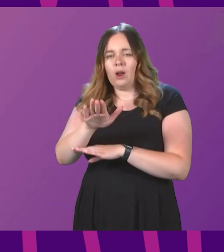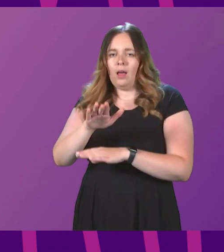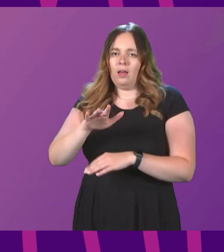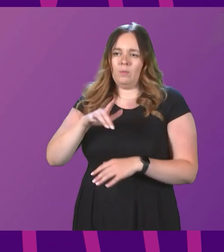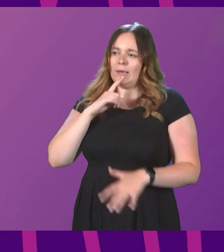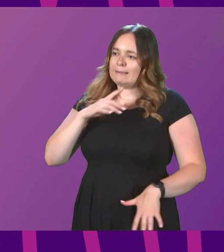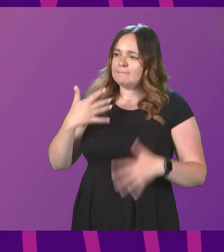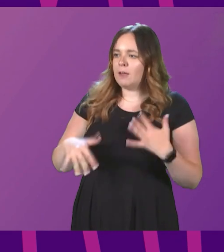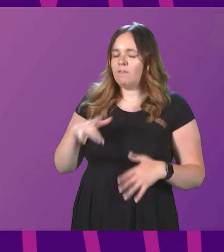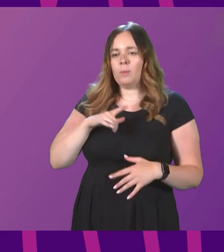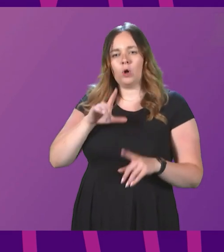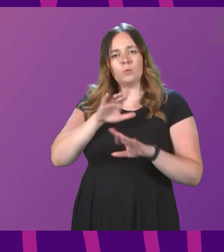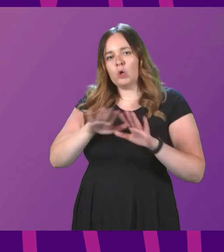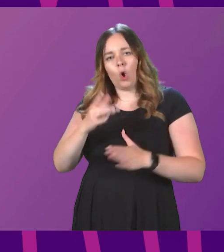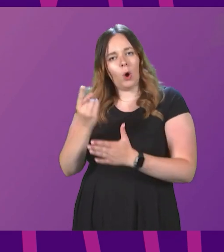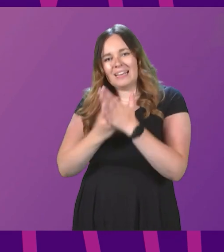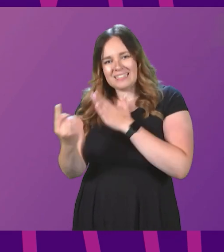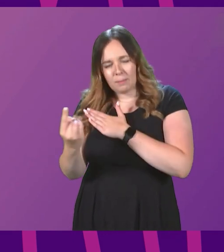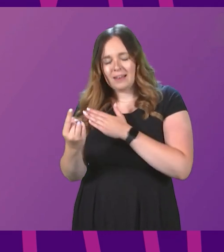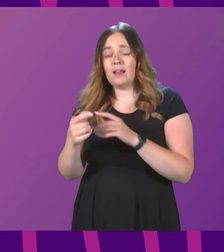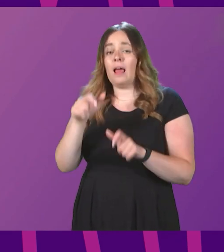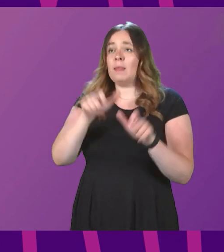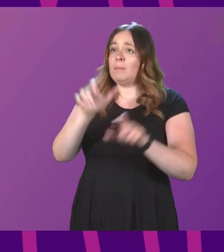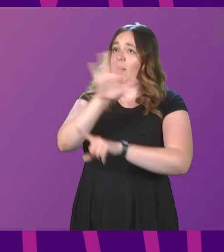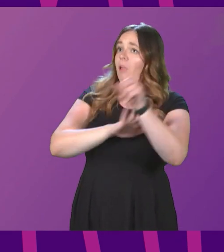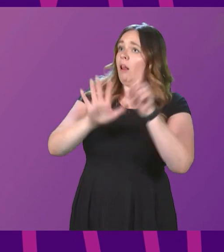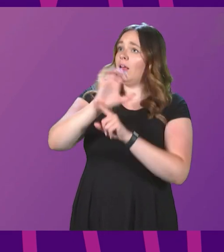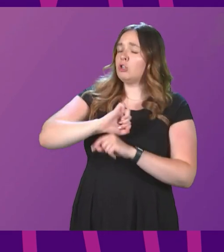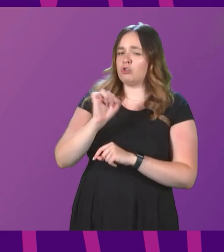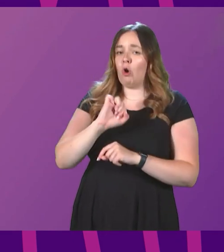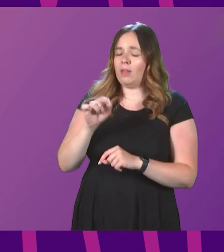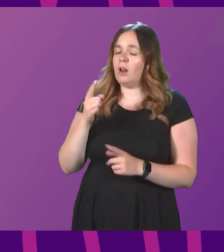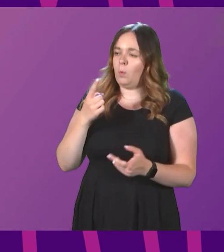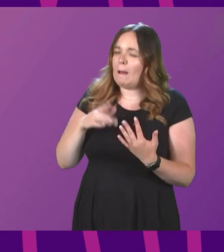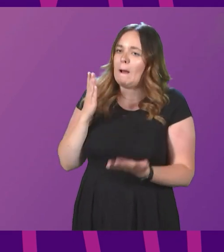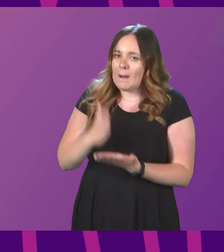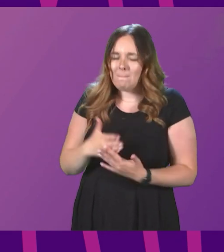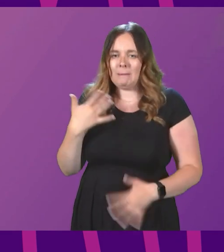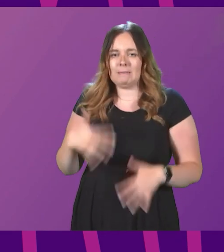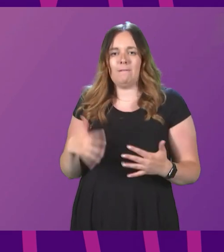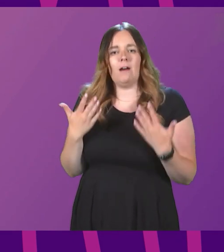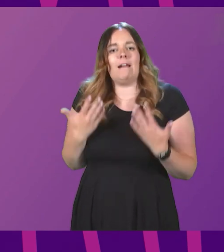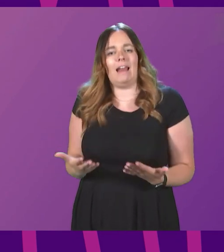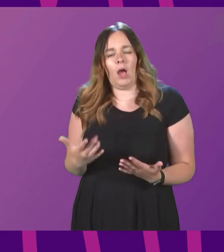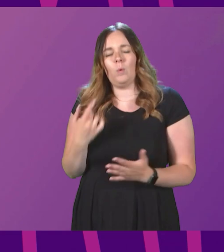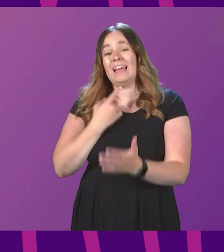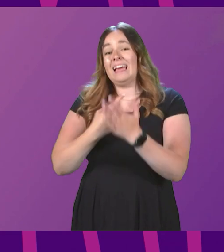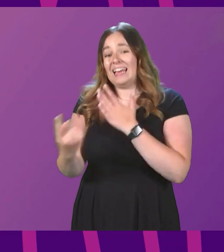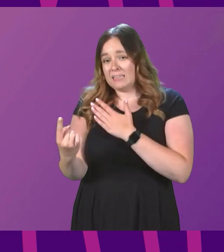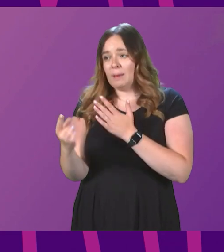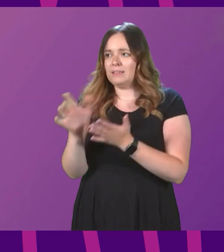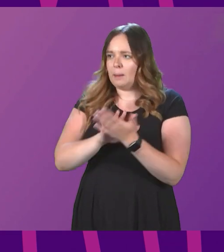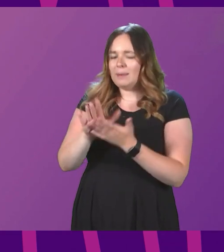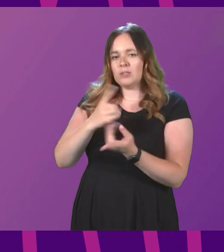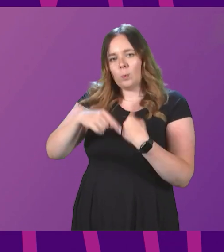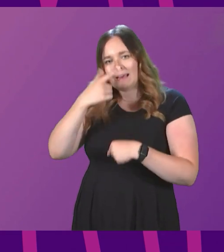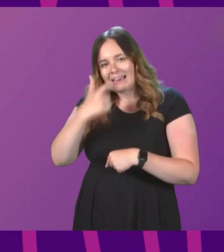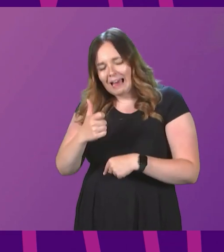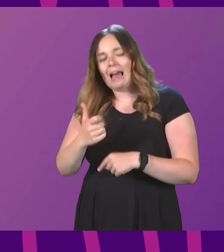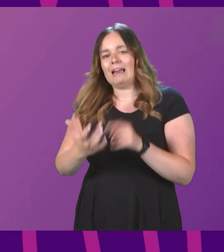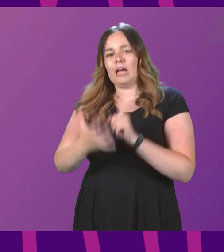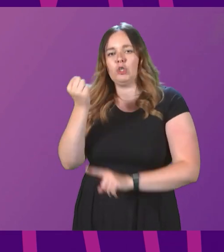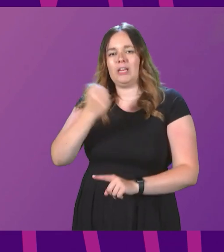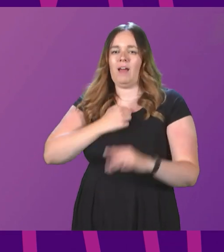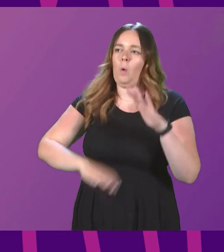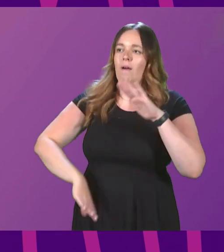independent. And people across this country are paying that price right now. Independence is about enabling us to fulfil